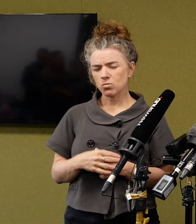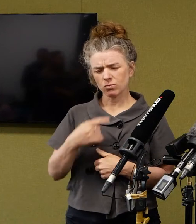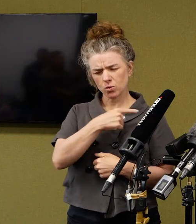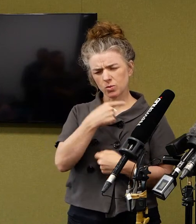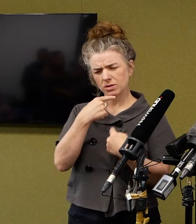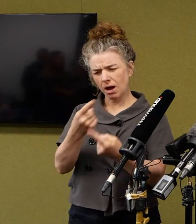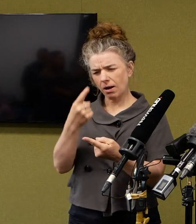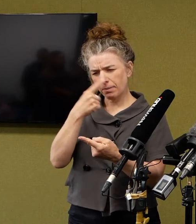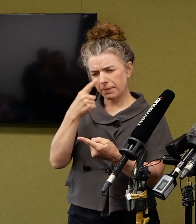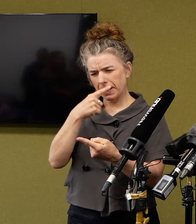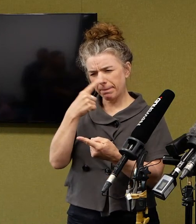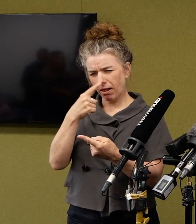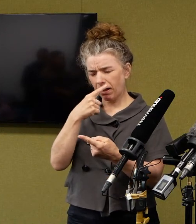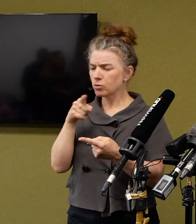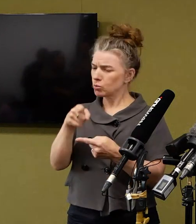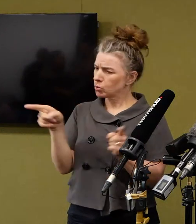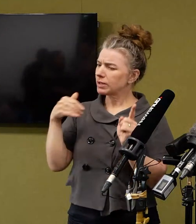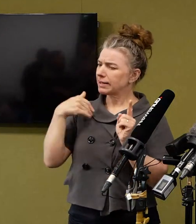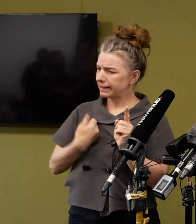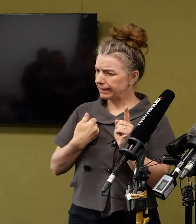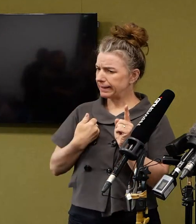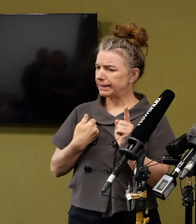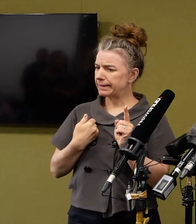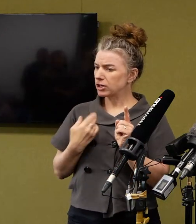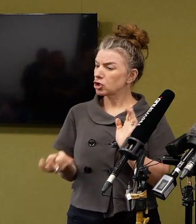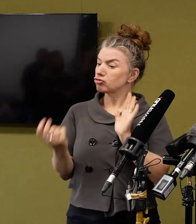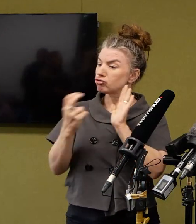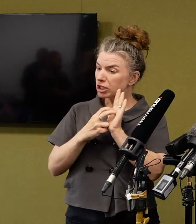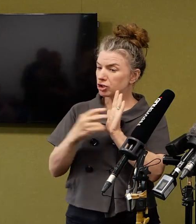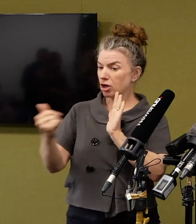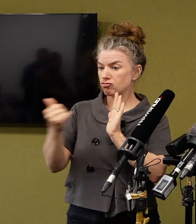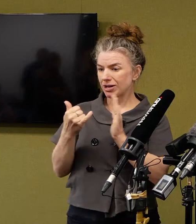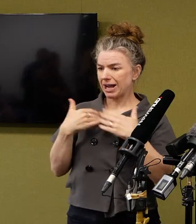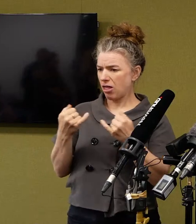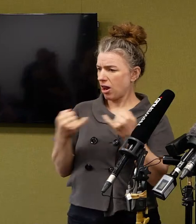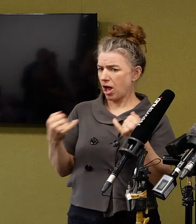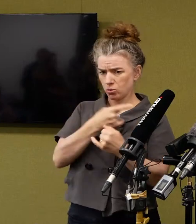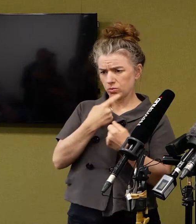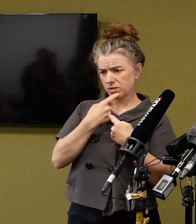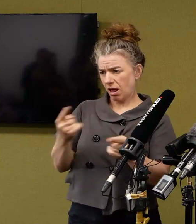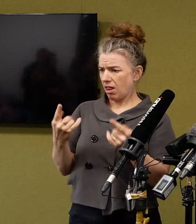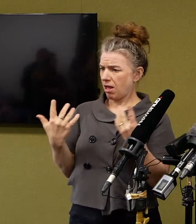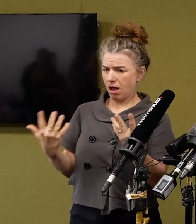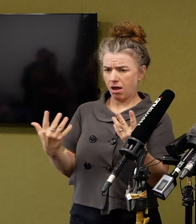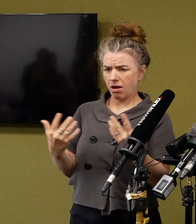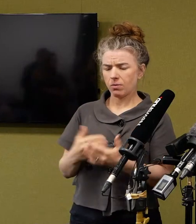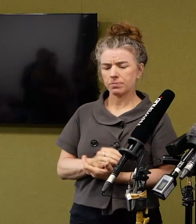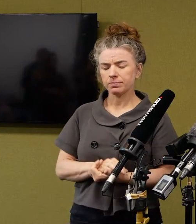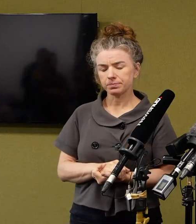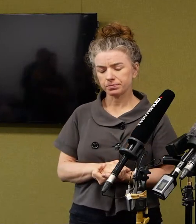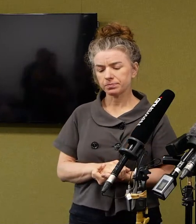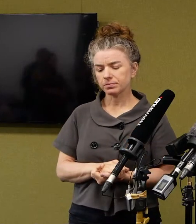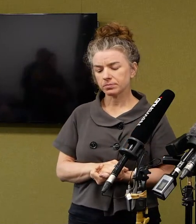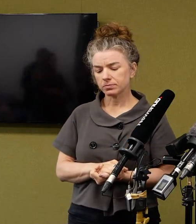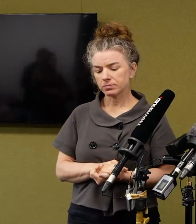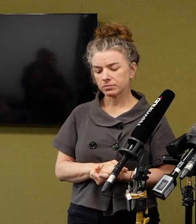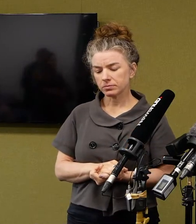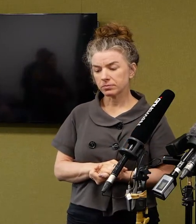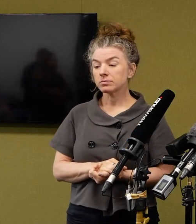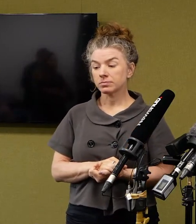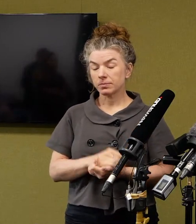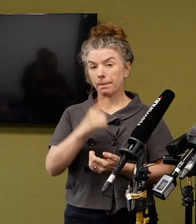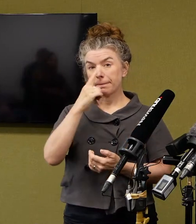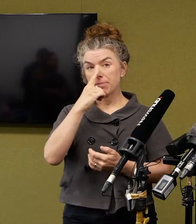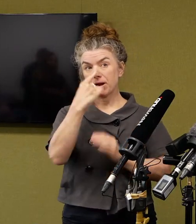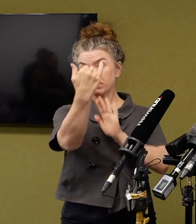-register? How are people made aware that that's what you want them to do? Sure. Well, as part of the information people are receiving as they come